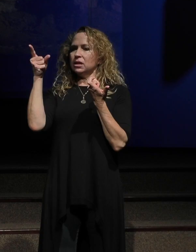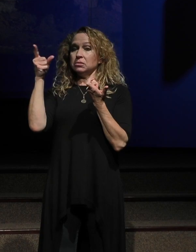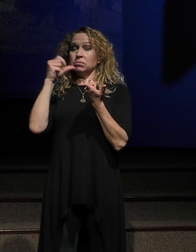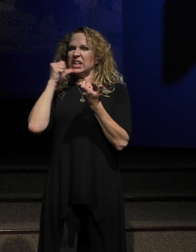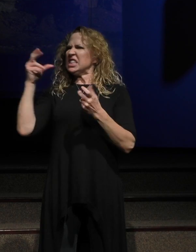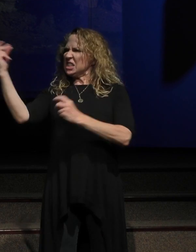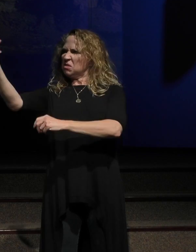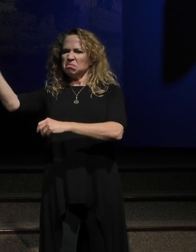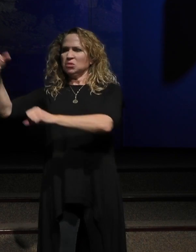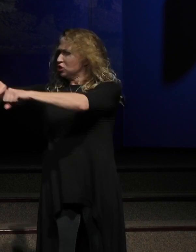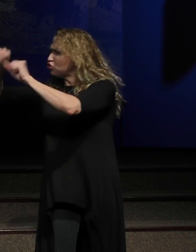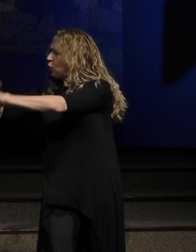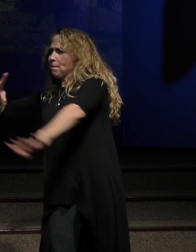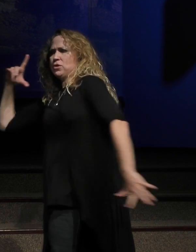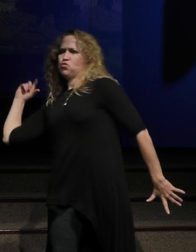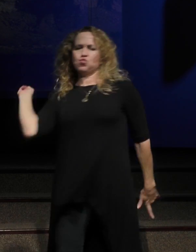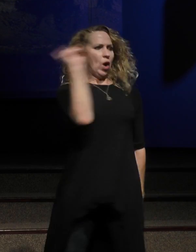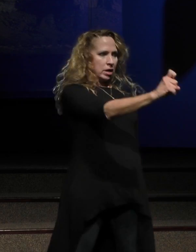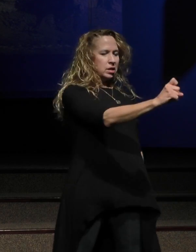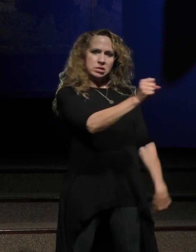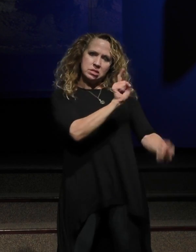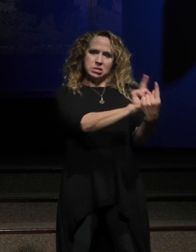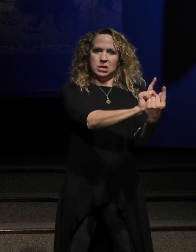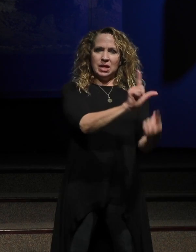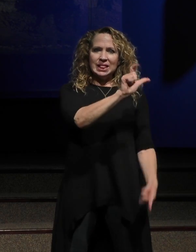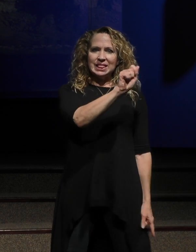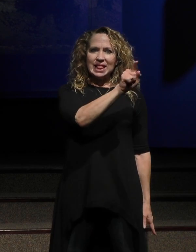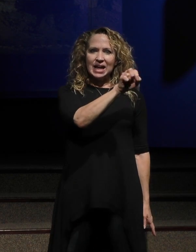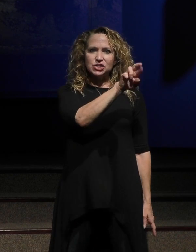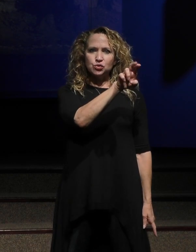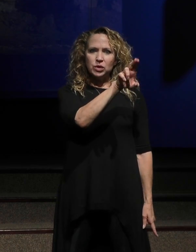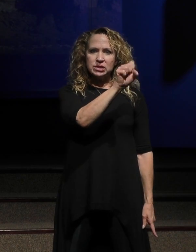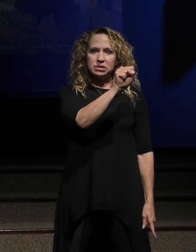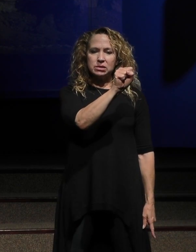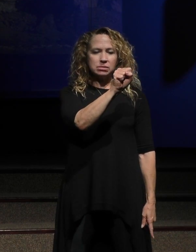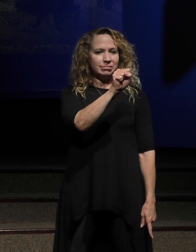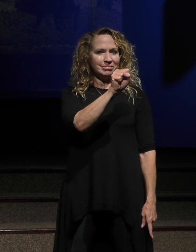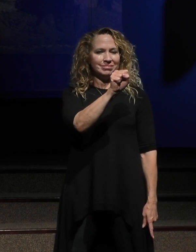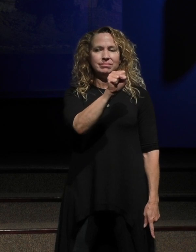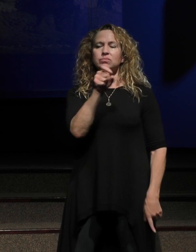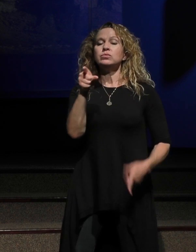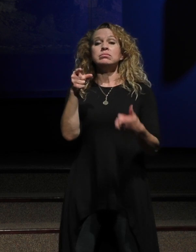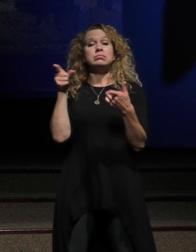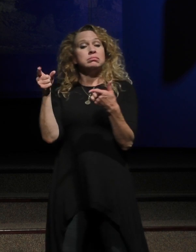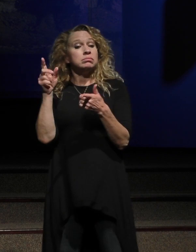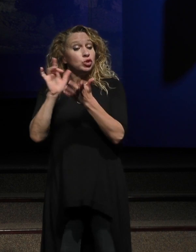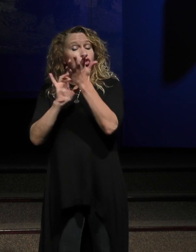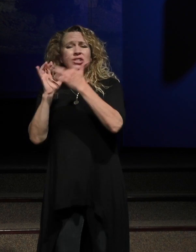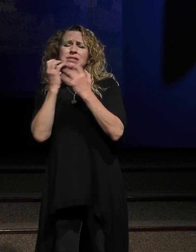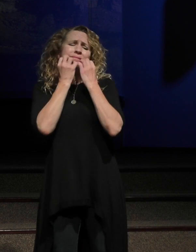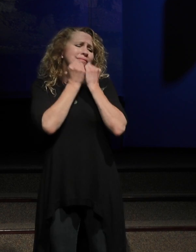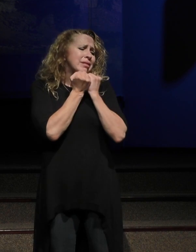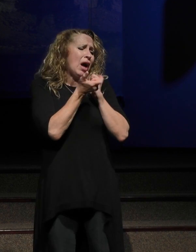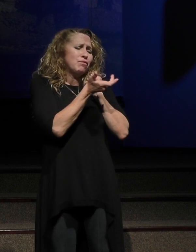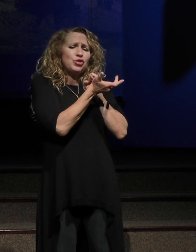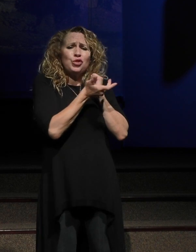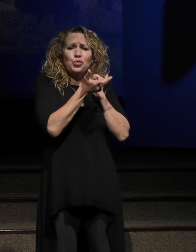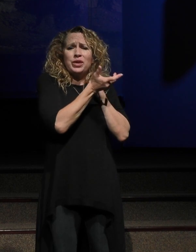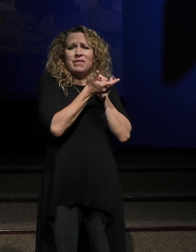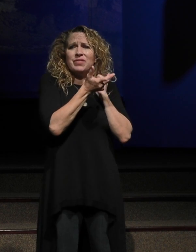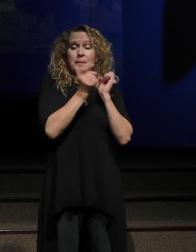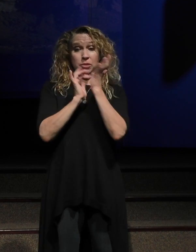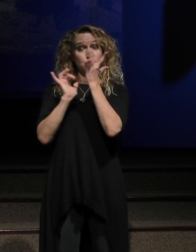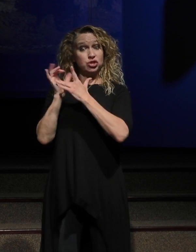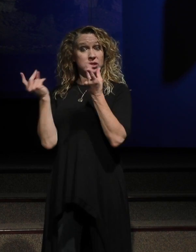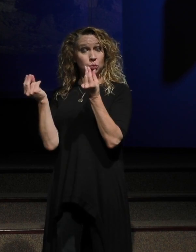Lazarus right away. Verse five says this. So although Jesus loved Mary, Martha and Mary and Lazarus, Jesus stayed